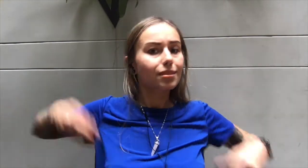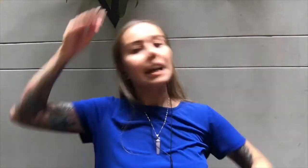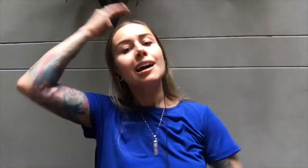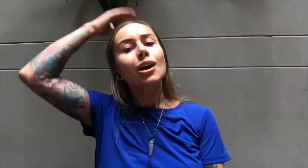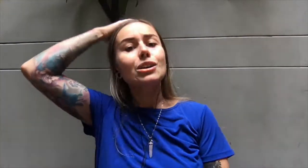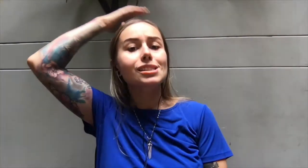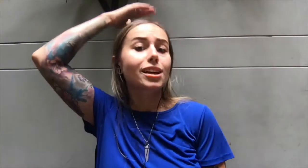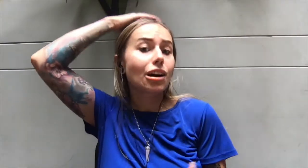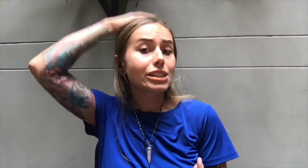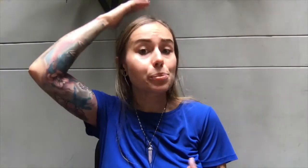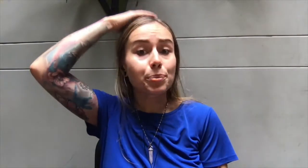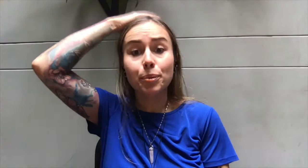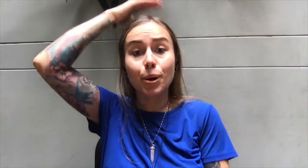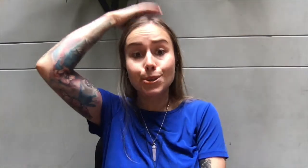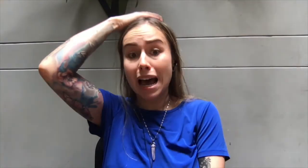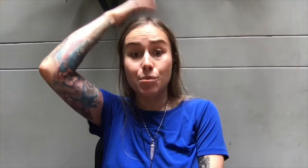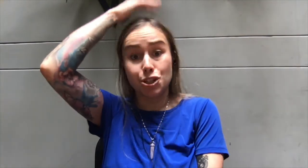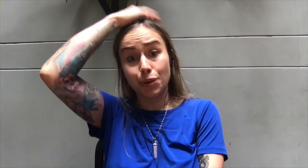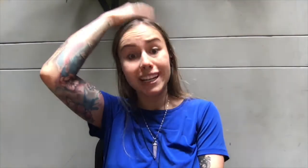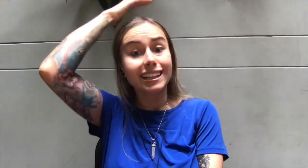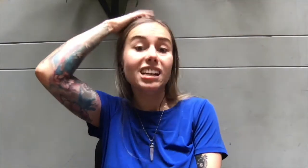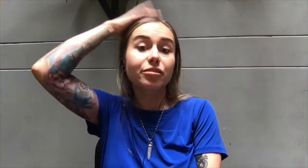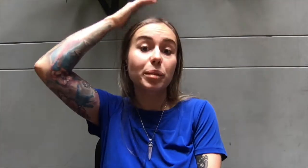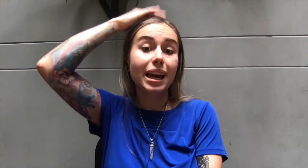Or seeing all these people post how much money they've made.